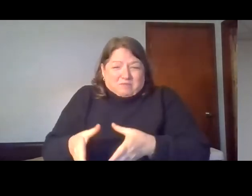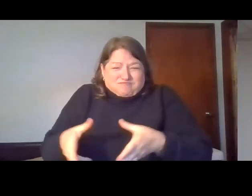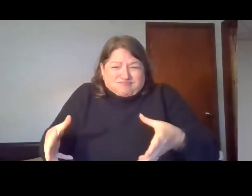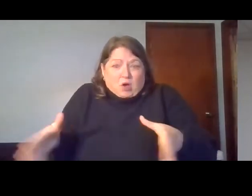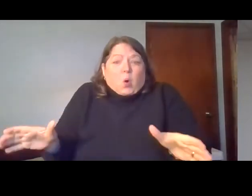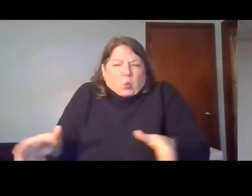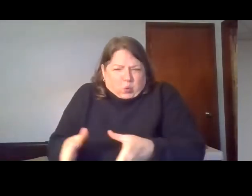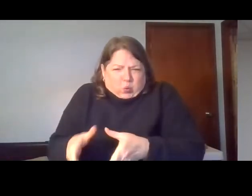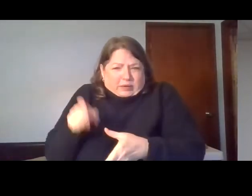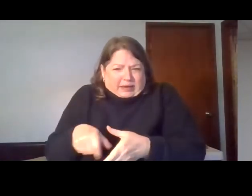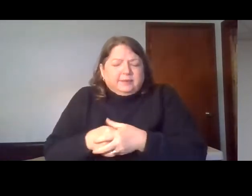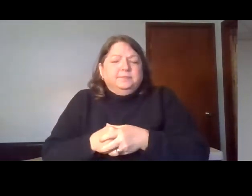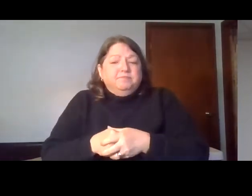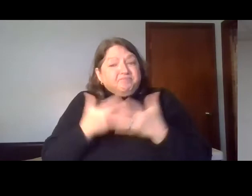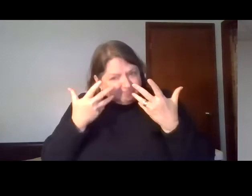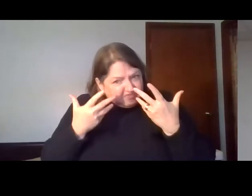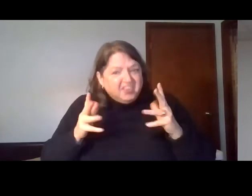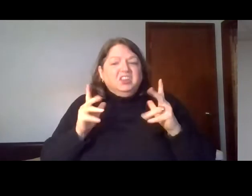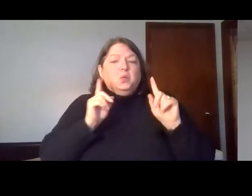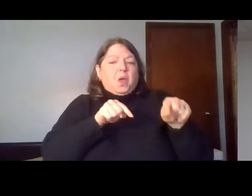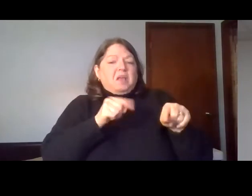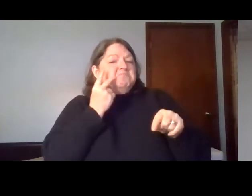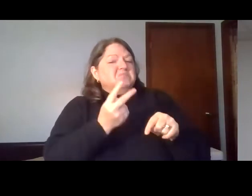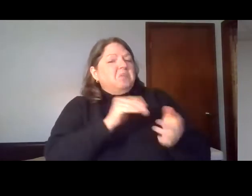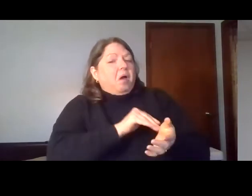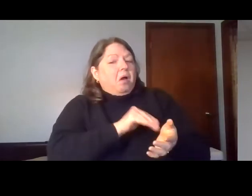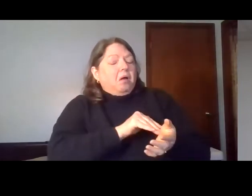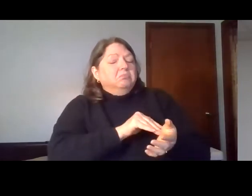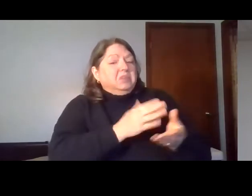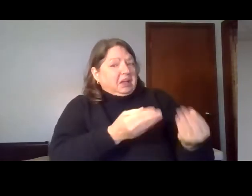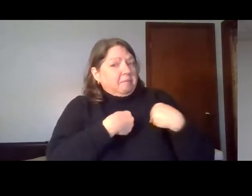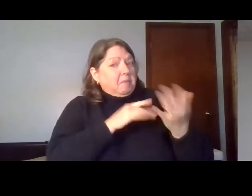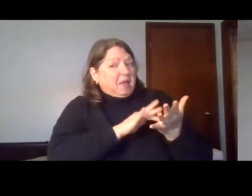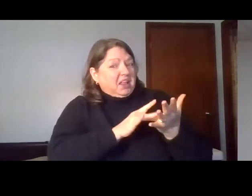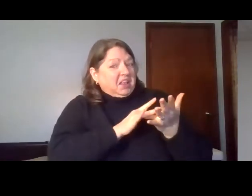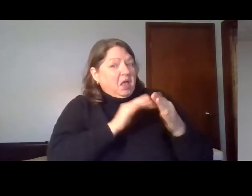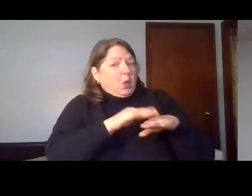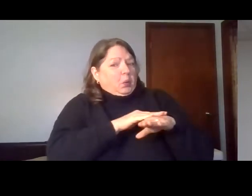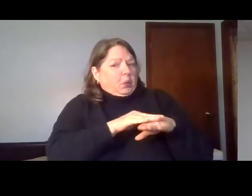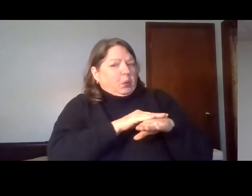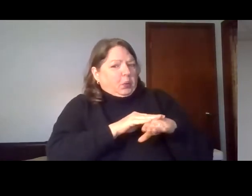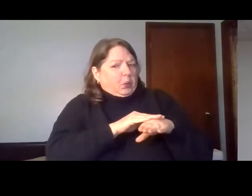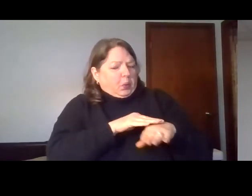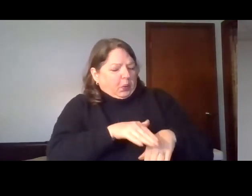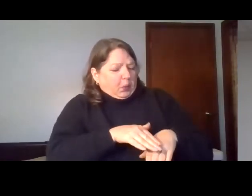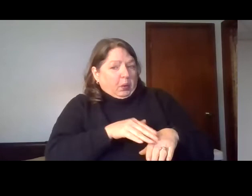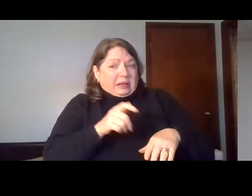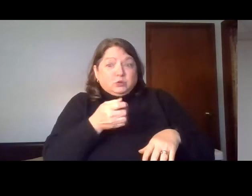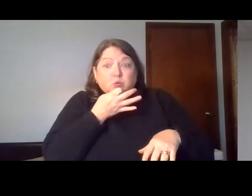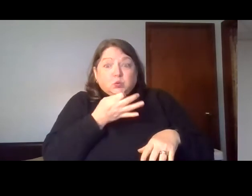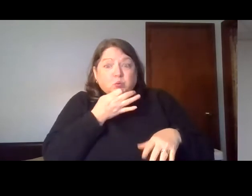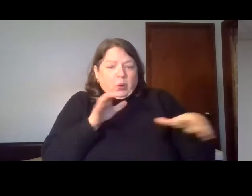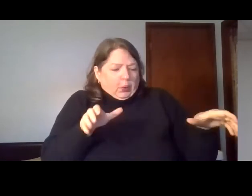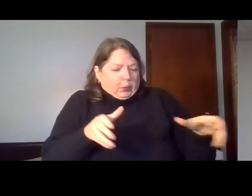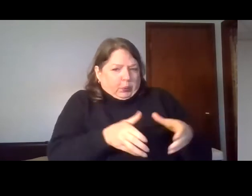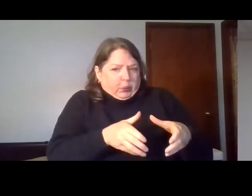her advice, went to see the doctor. He gave me the medication that I needed, and within a few days, the swelling was gone, the itching